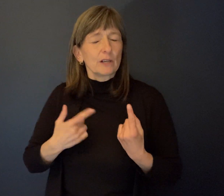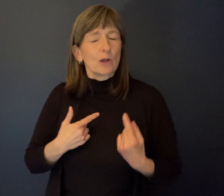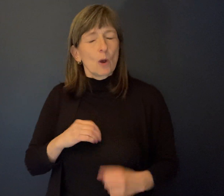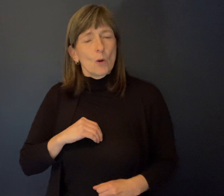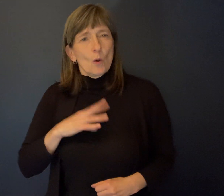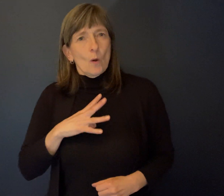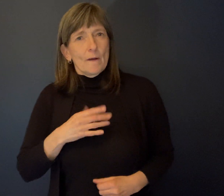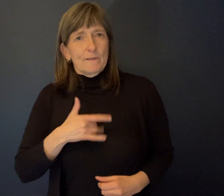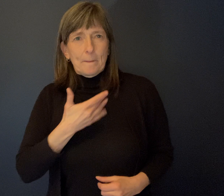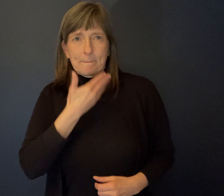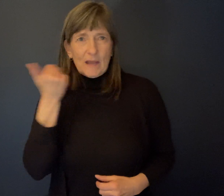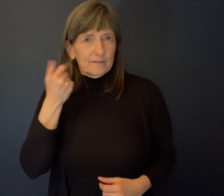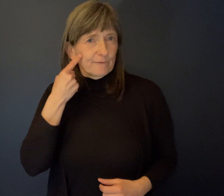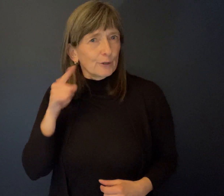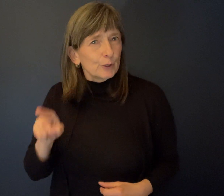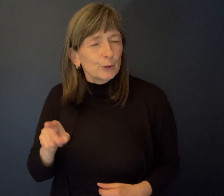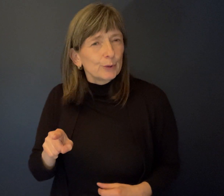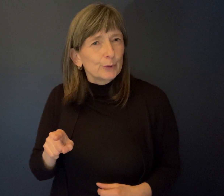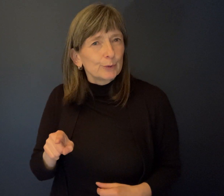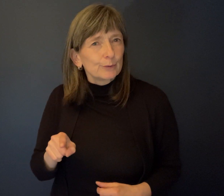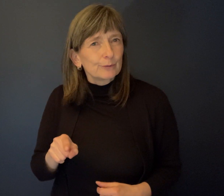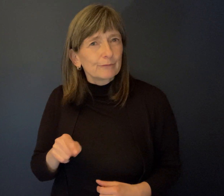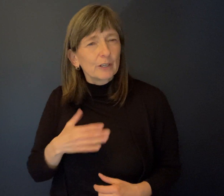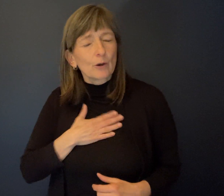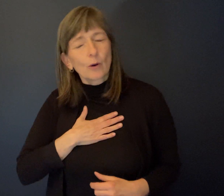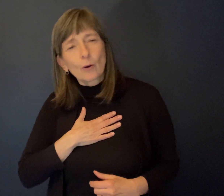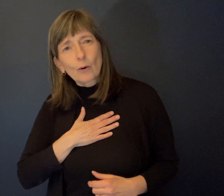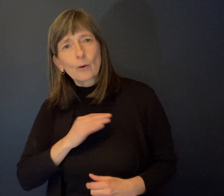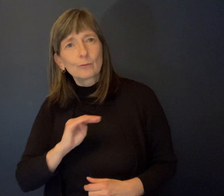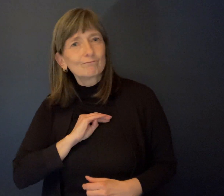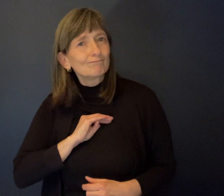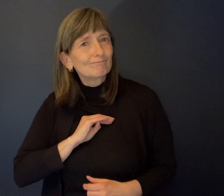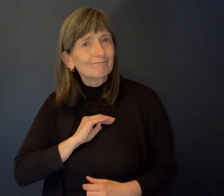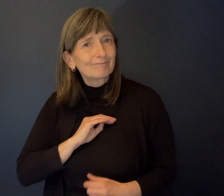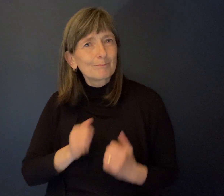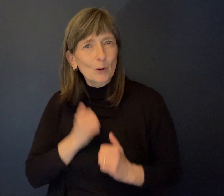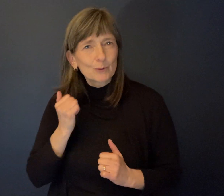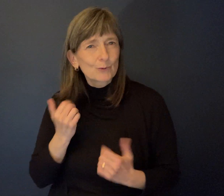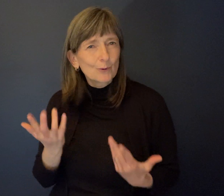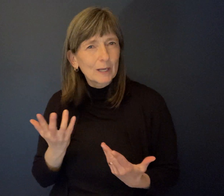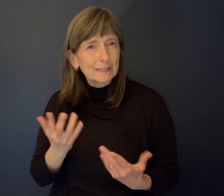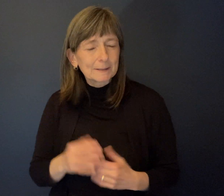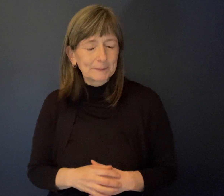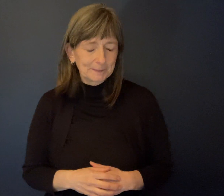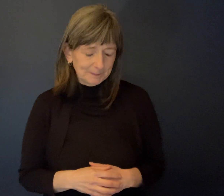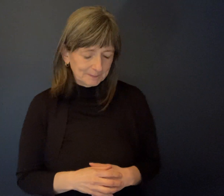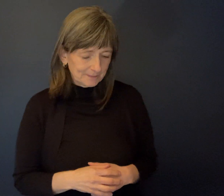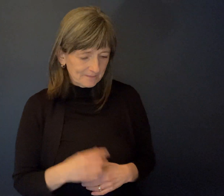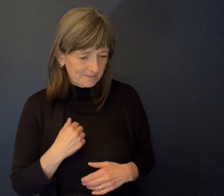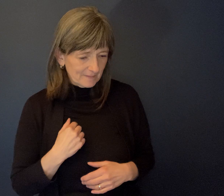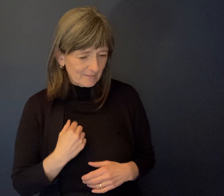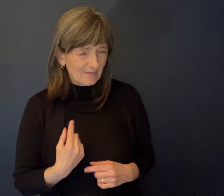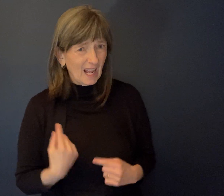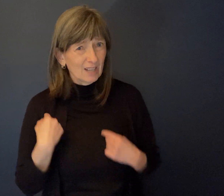Oh, um, I, I don't, as I look back in terms of my involvement with organizations,